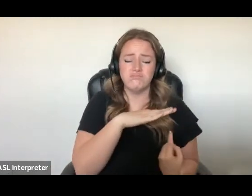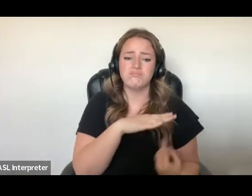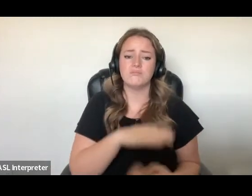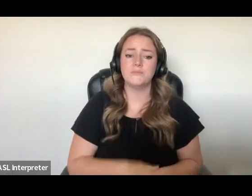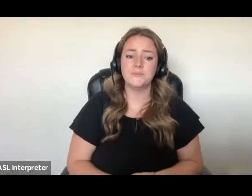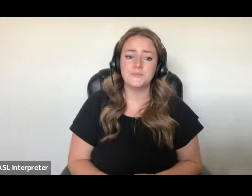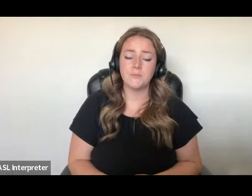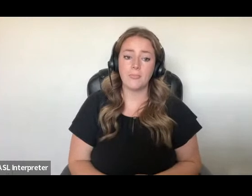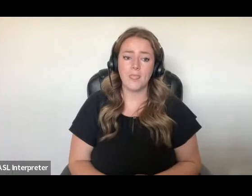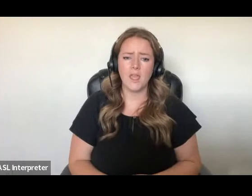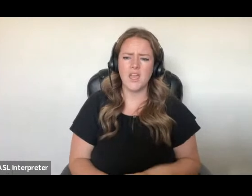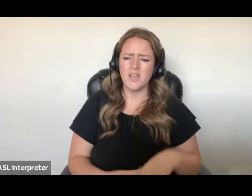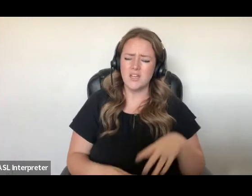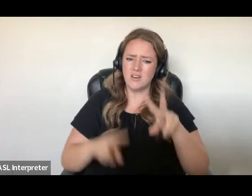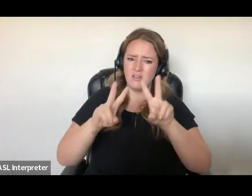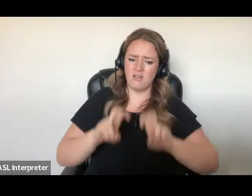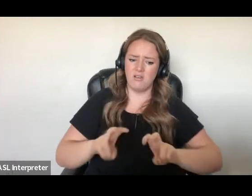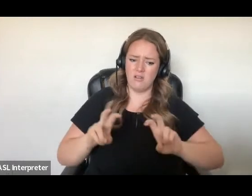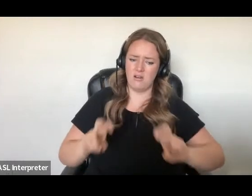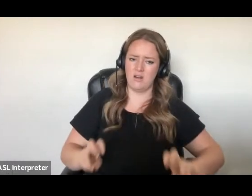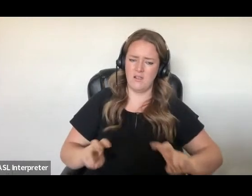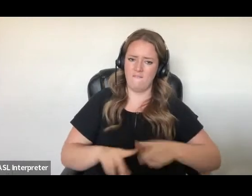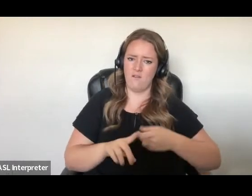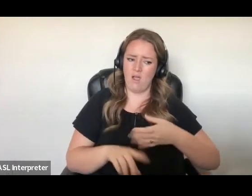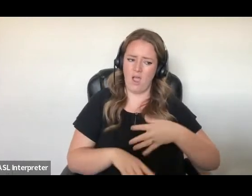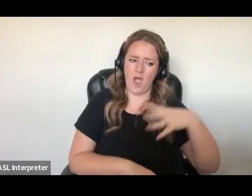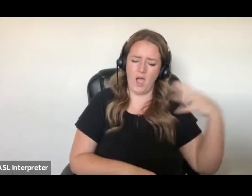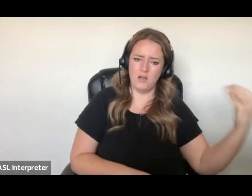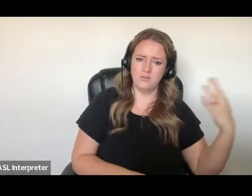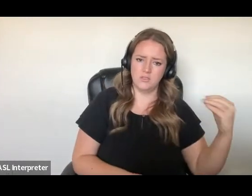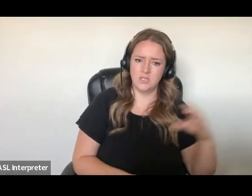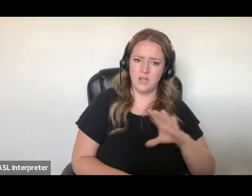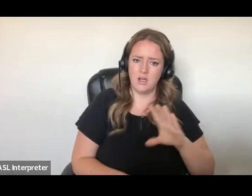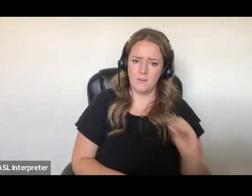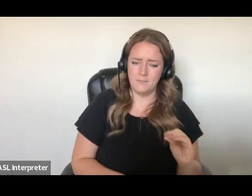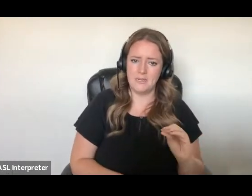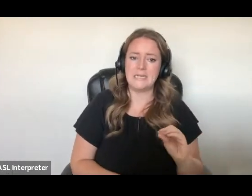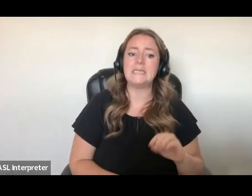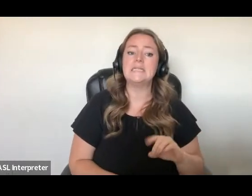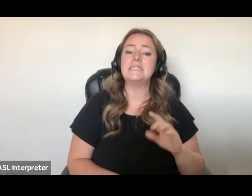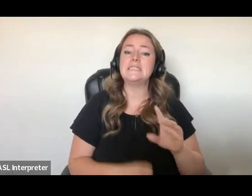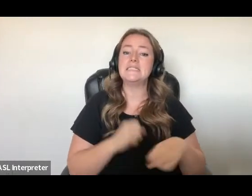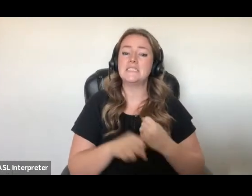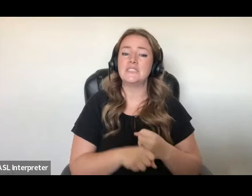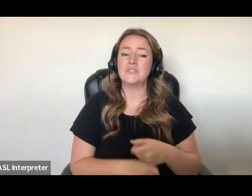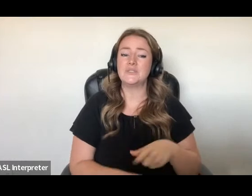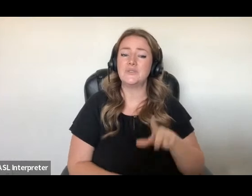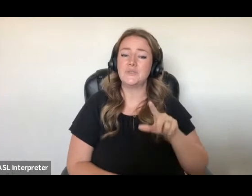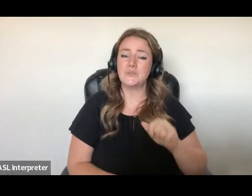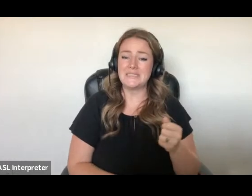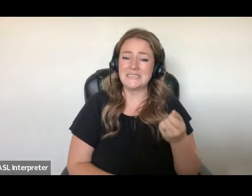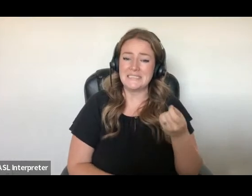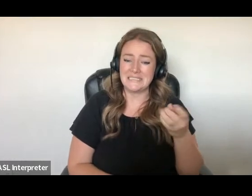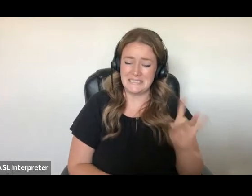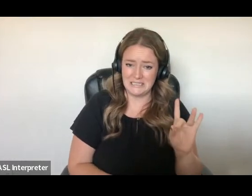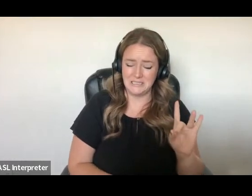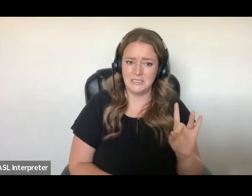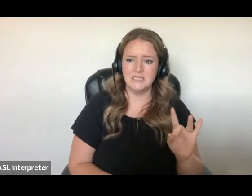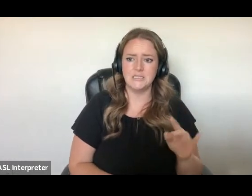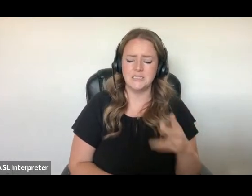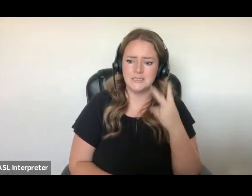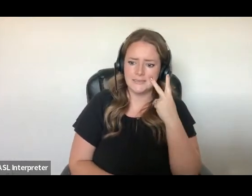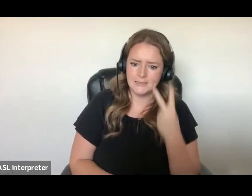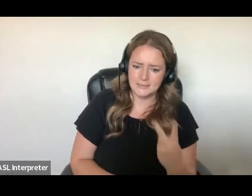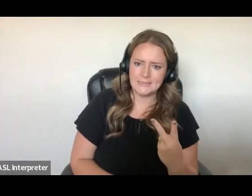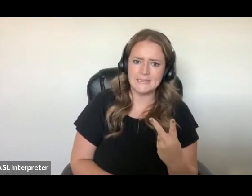commissioned by the chair of the Immigration and Refugee Board in 2018 also found that detainees experienced a persistent lack of